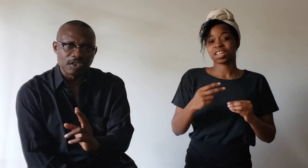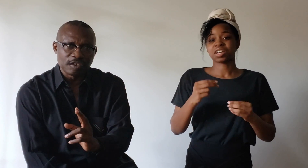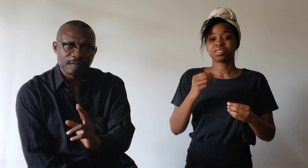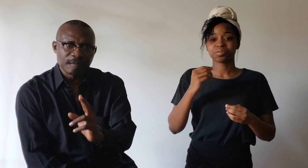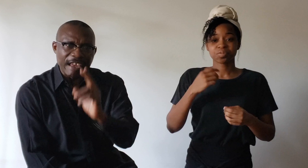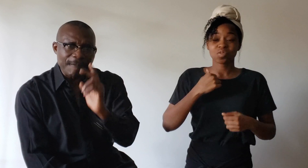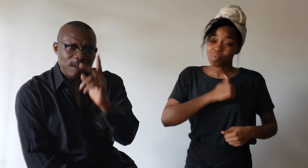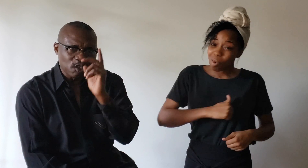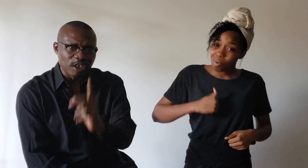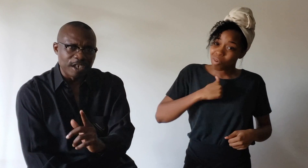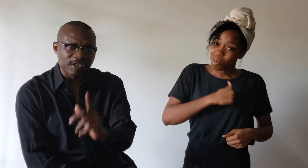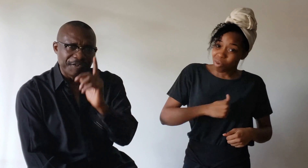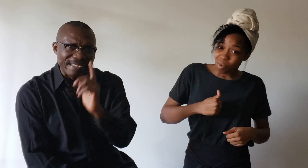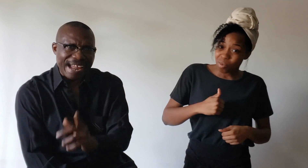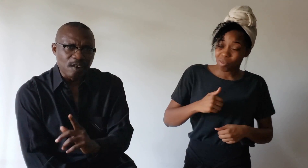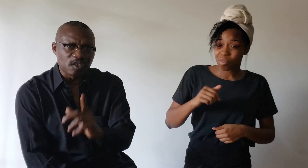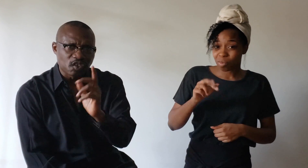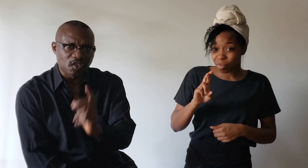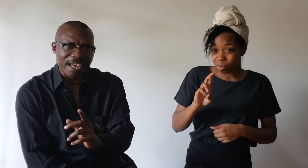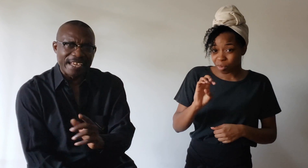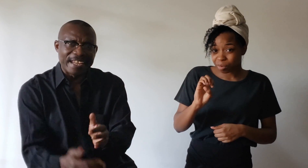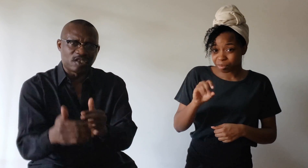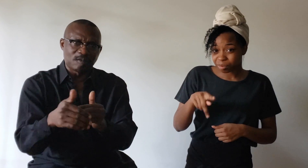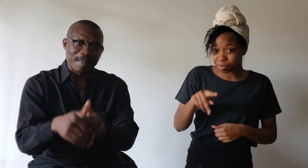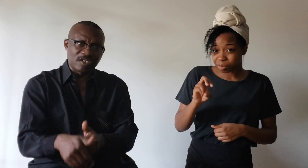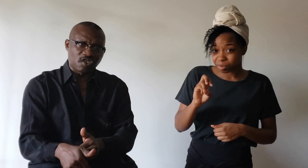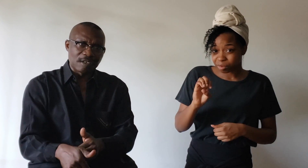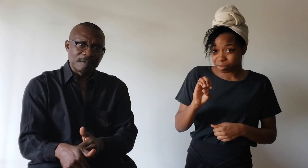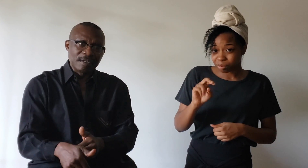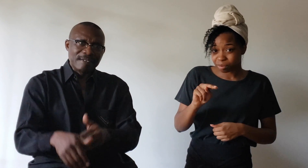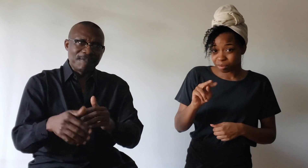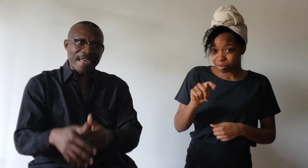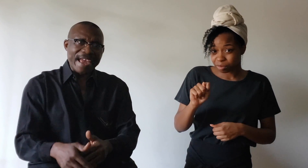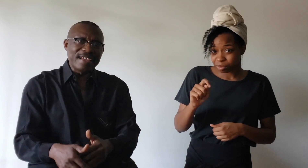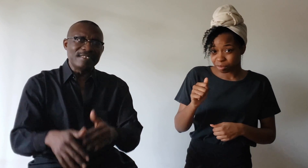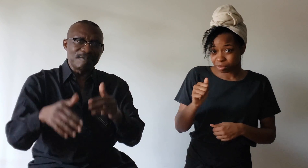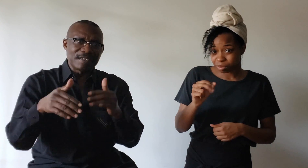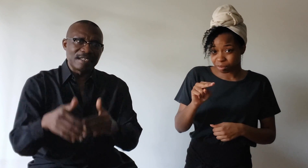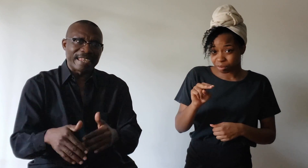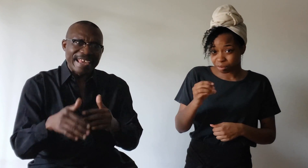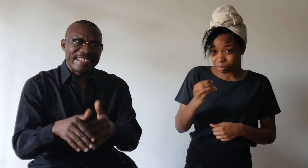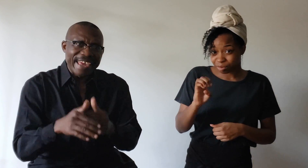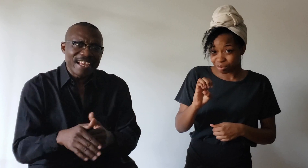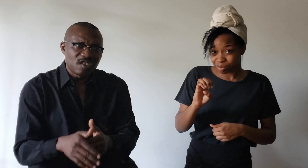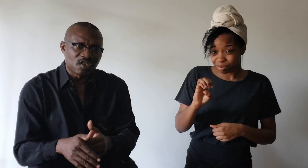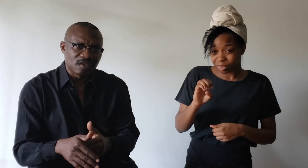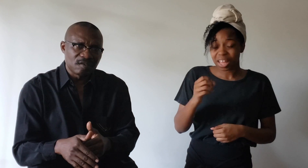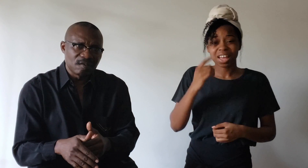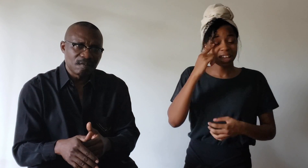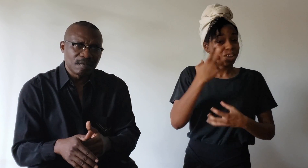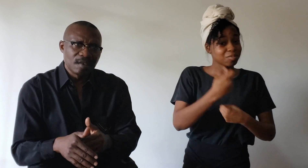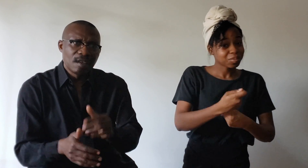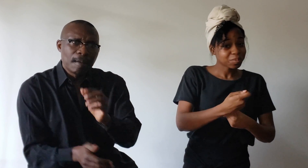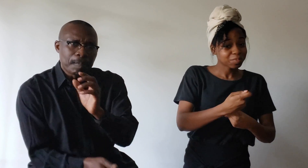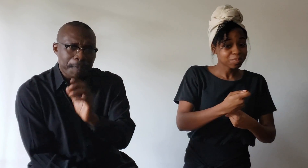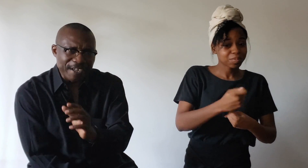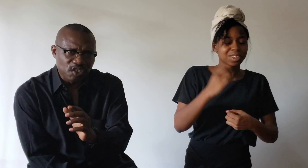renounces sin in its midst, then can it preach